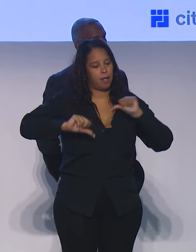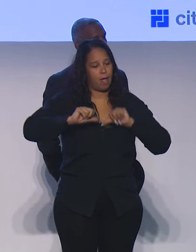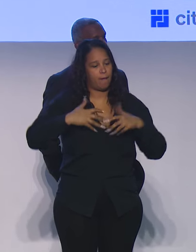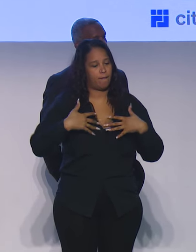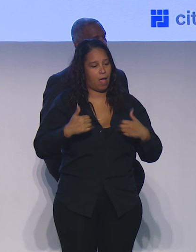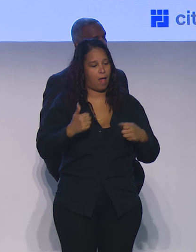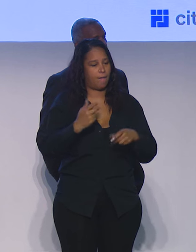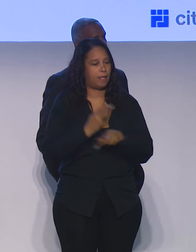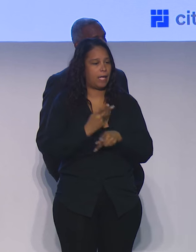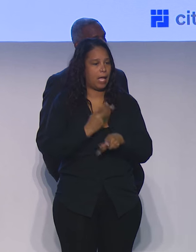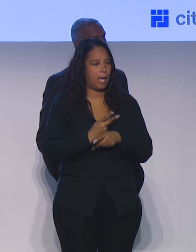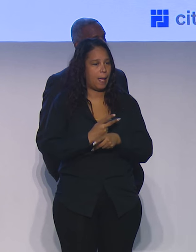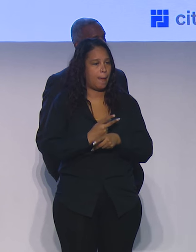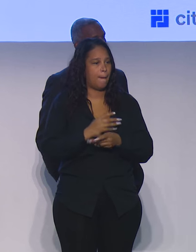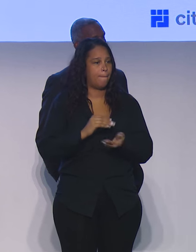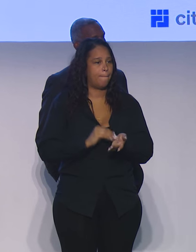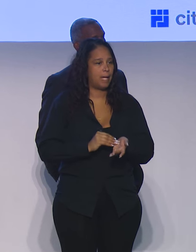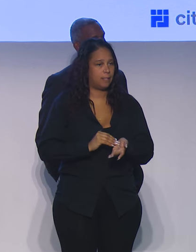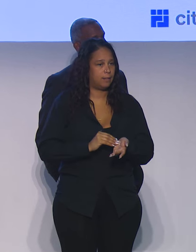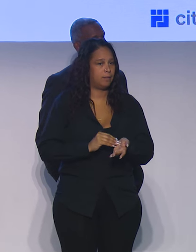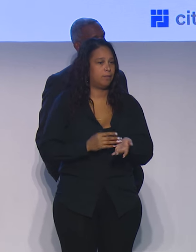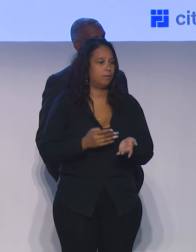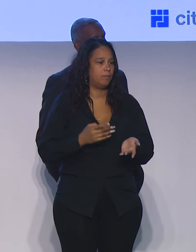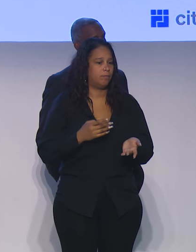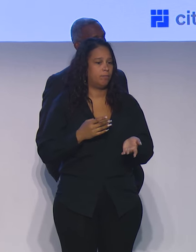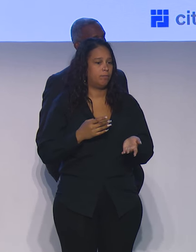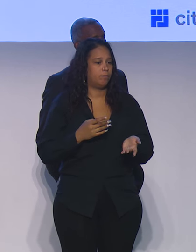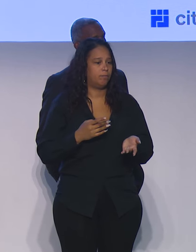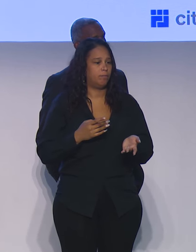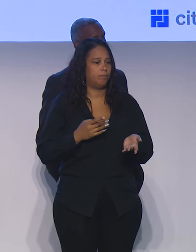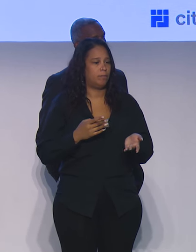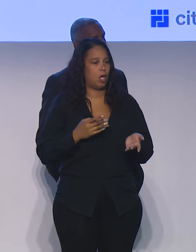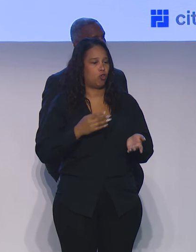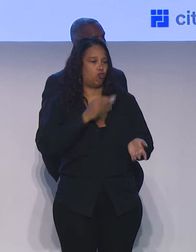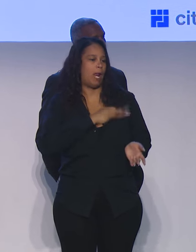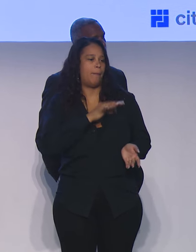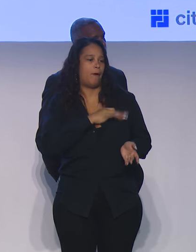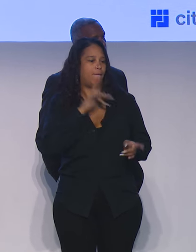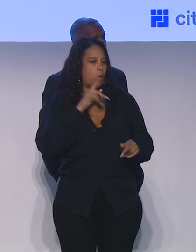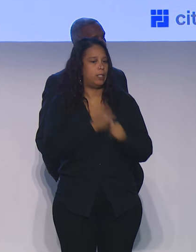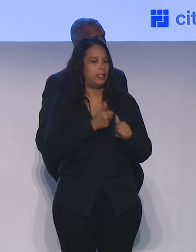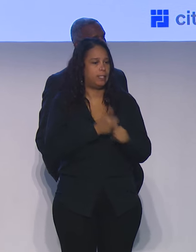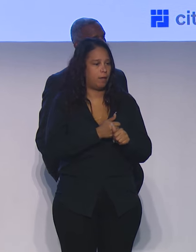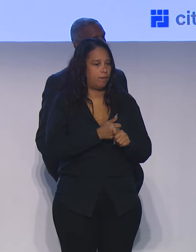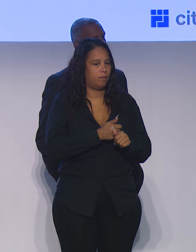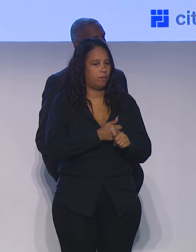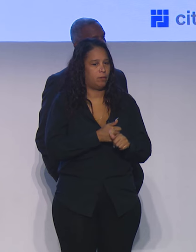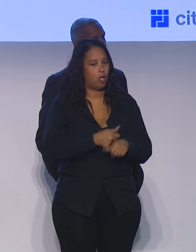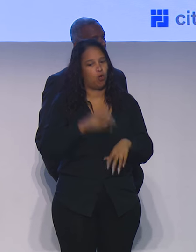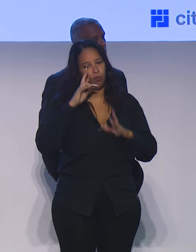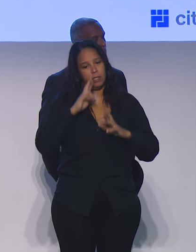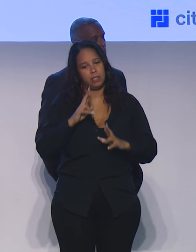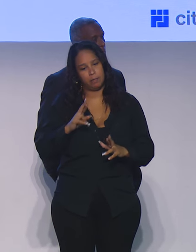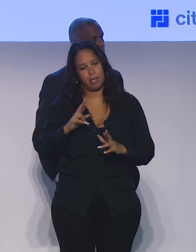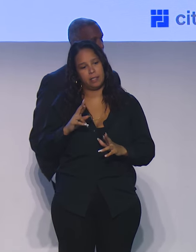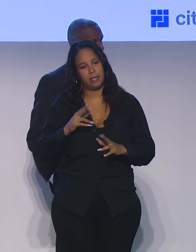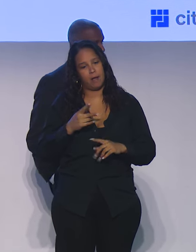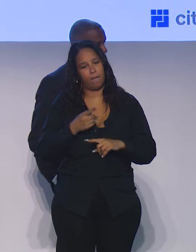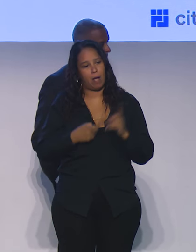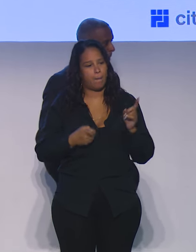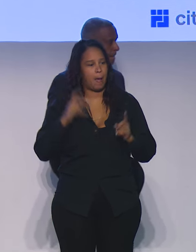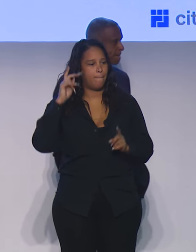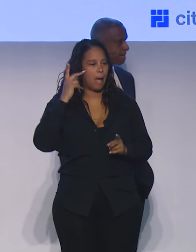medicine as credible in and of itself irrespective of politics, irrespective of